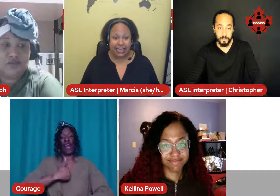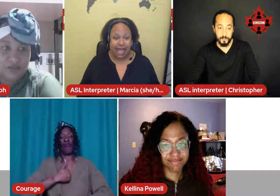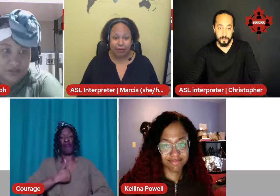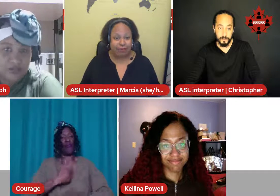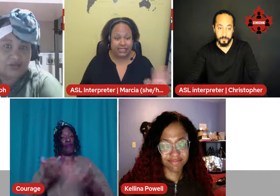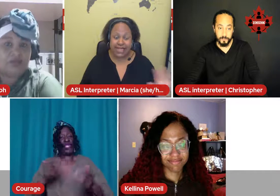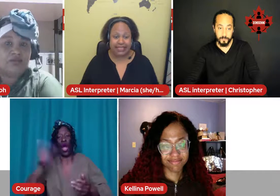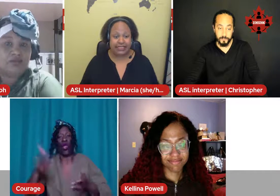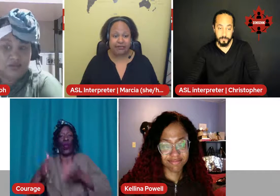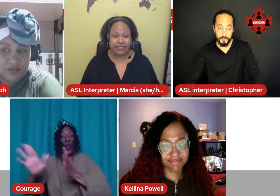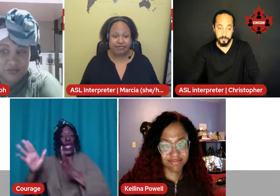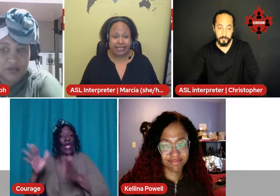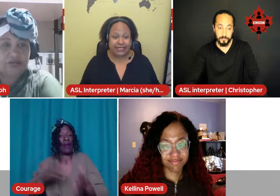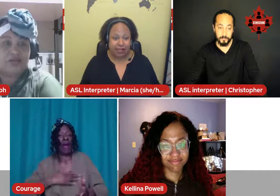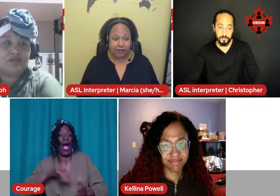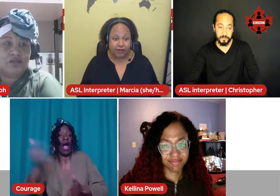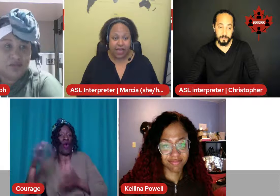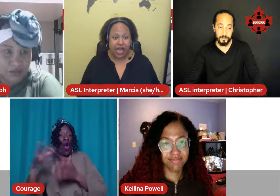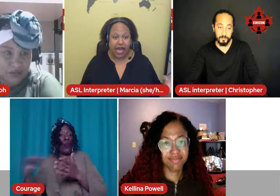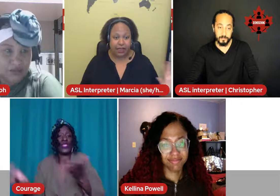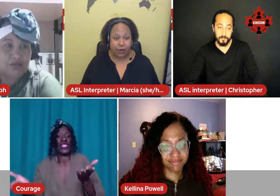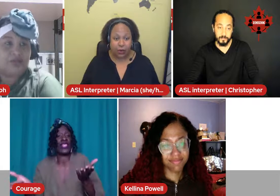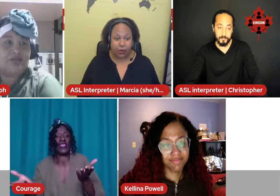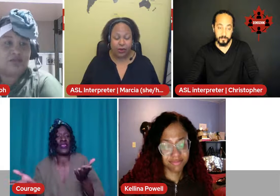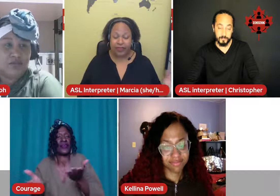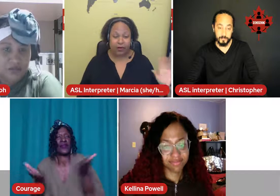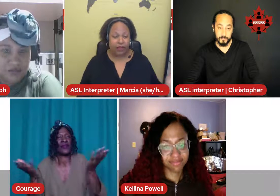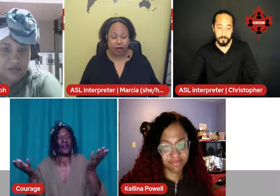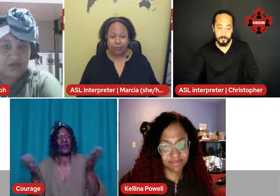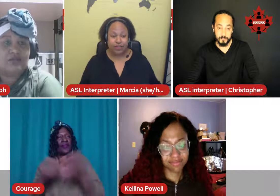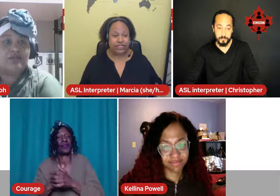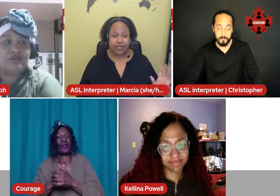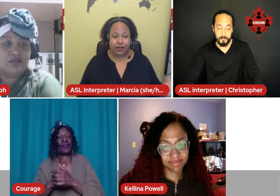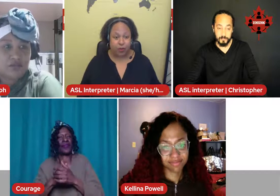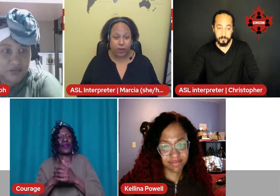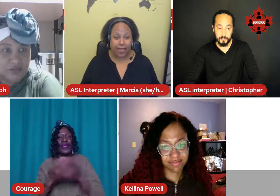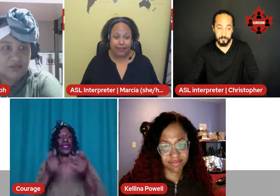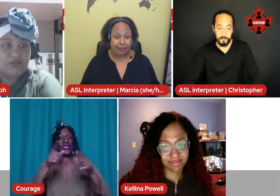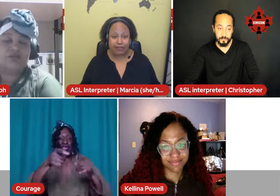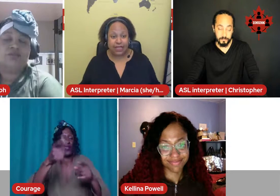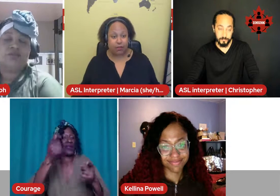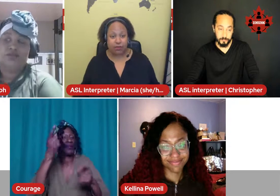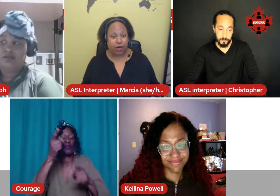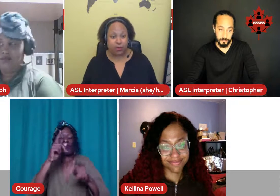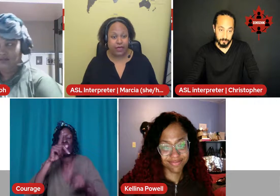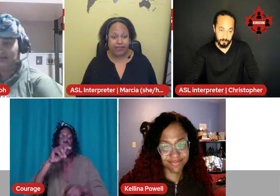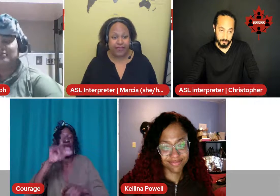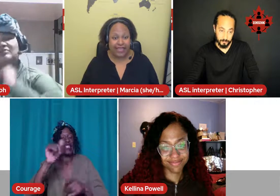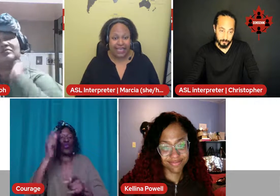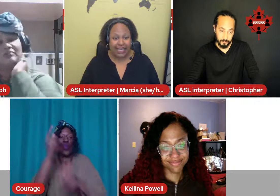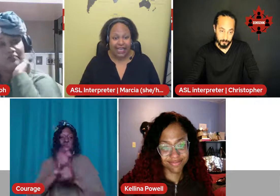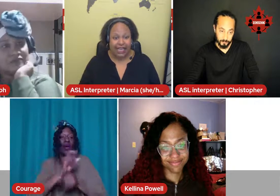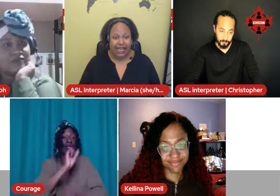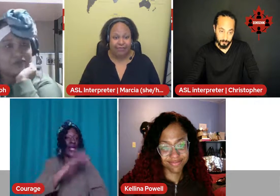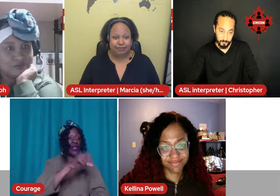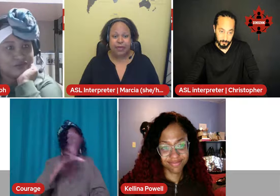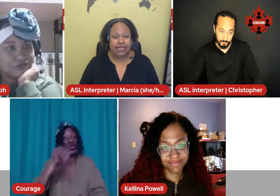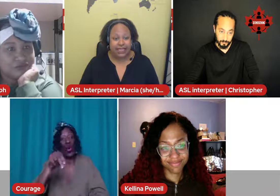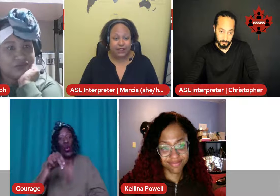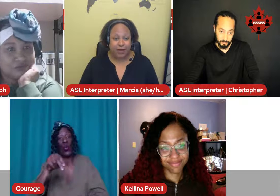I'm going to be taking selfies of myself. I know that there are other options in another way. The person that I was working with. But Kalina's